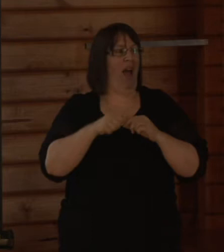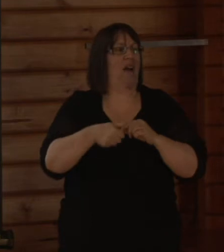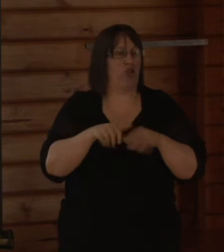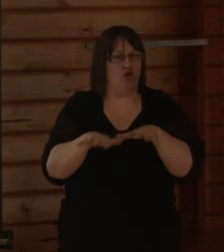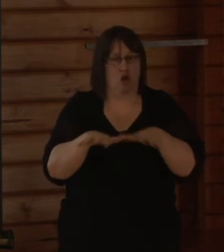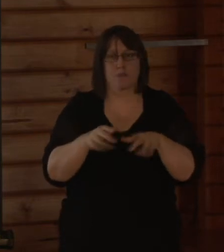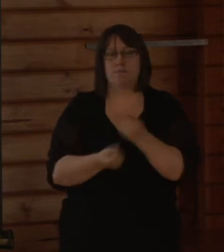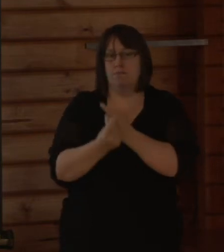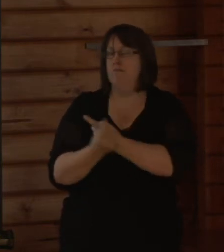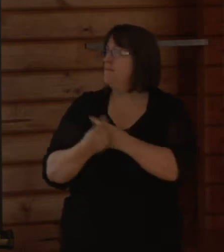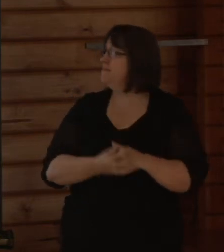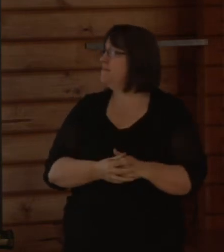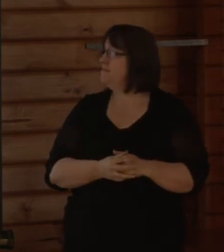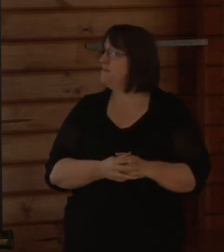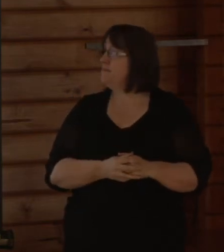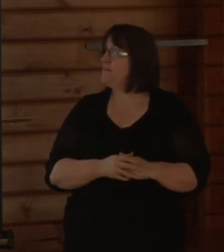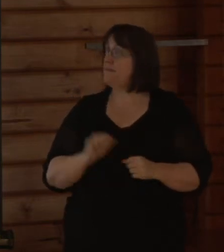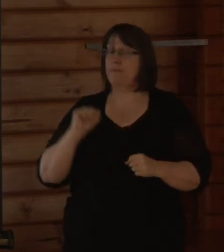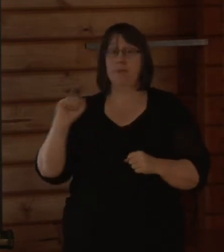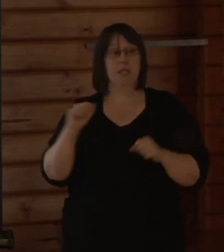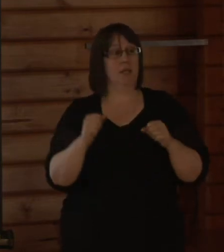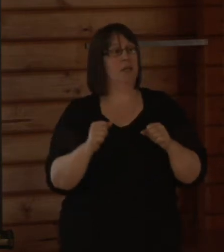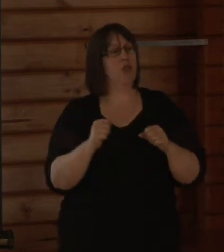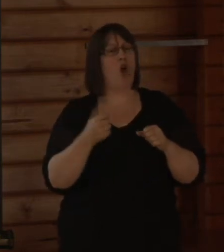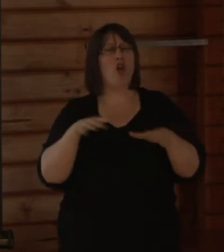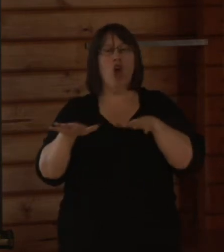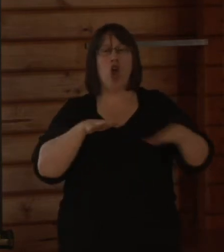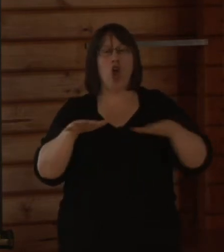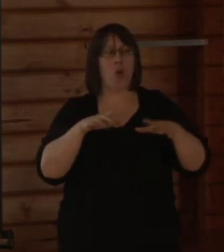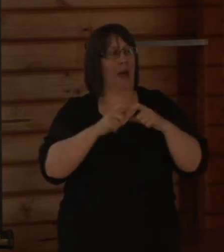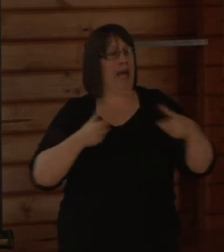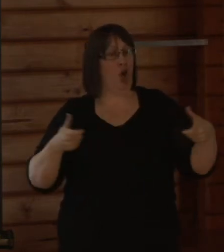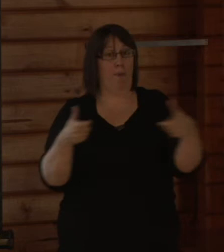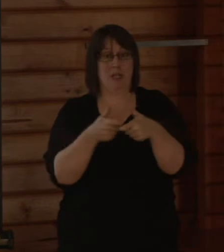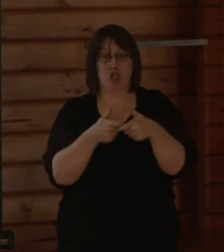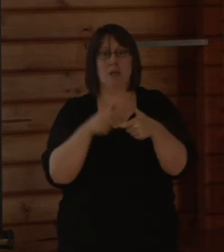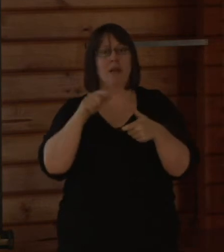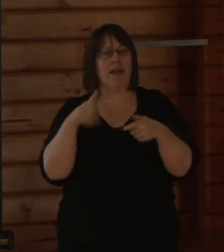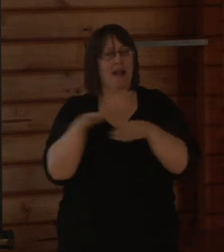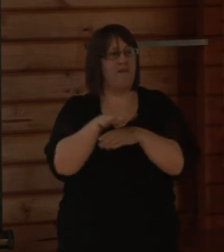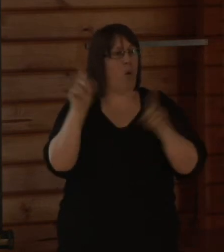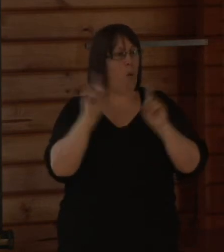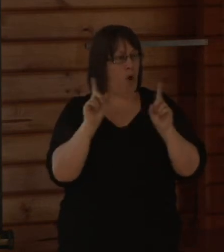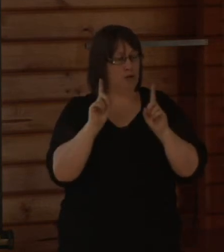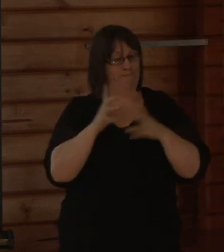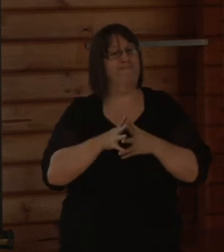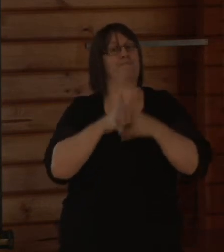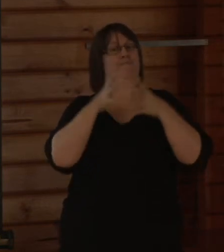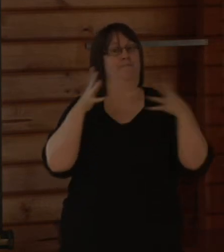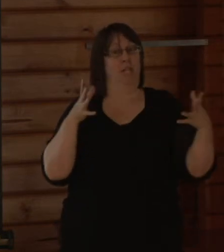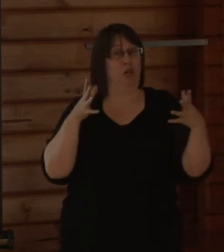In terms of what Earthquake Commission cover, it's important in the context of increased flood vulnerability.